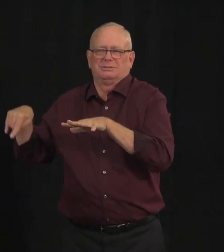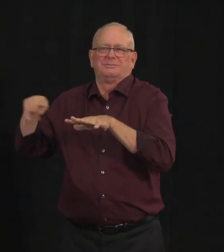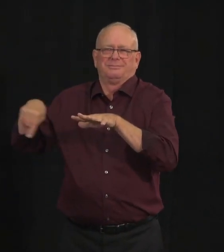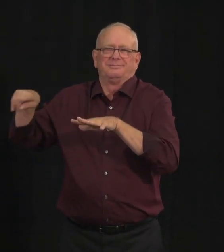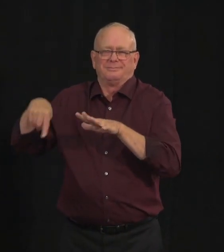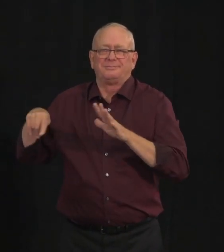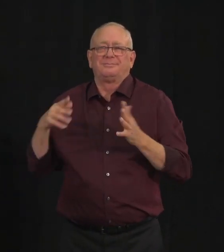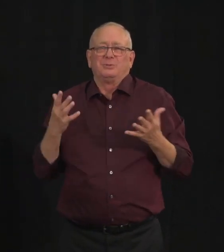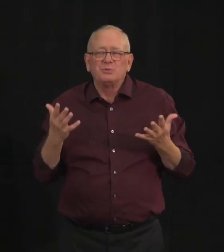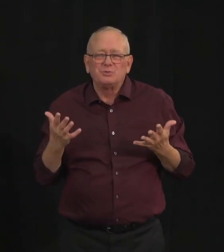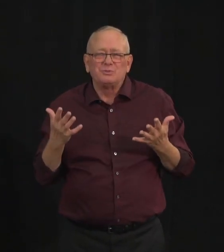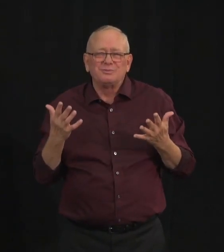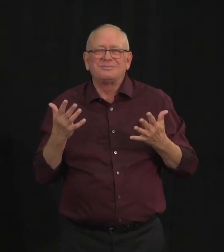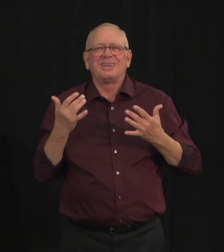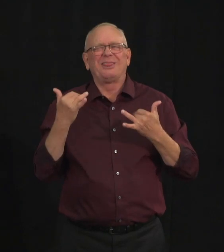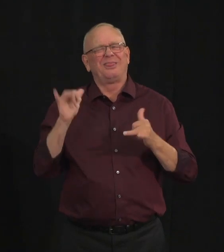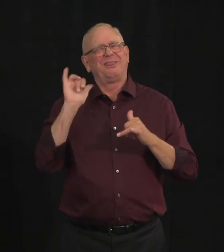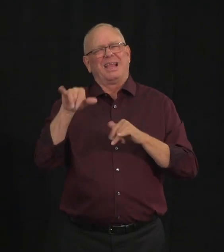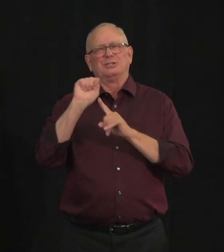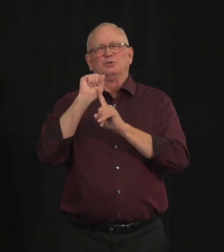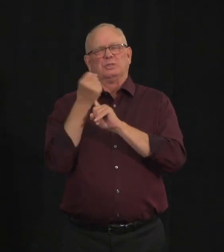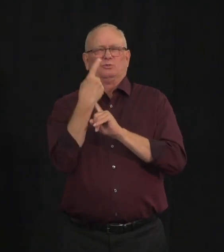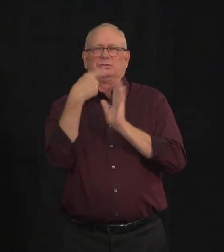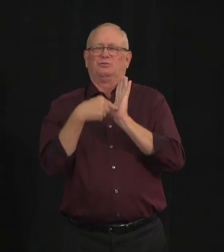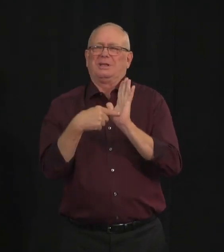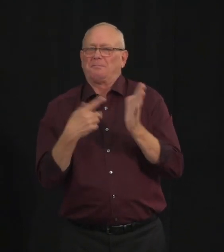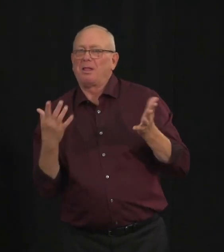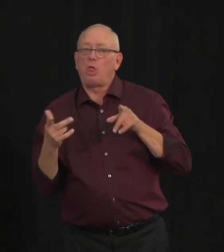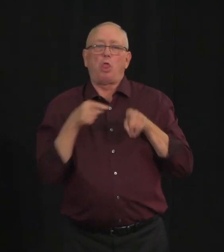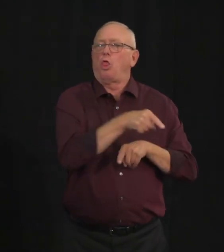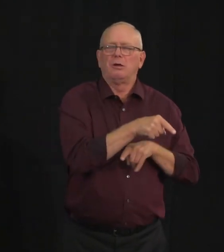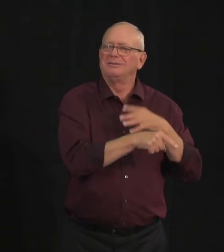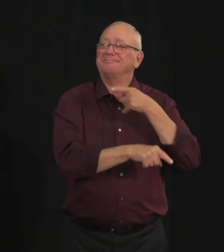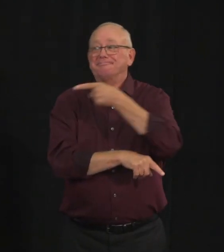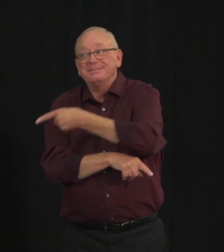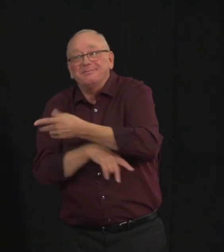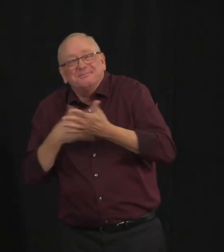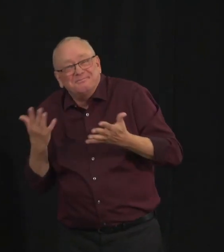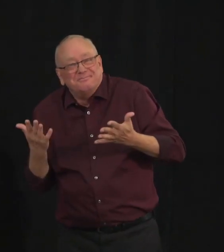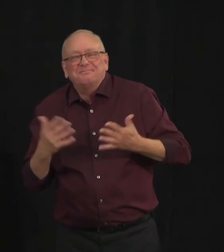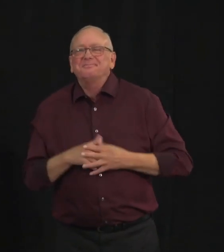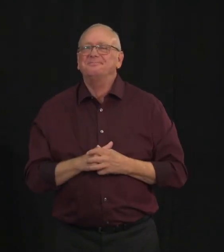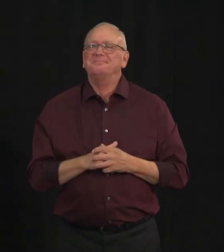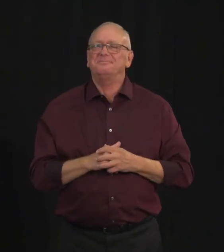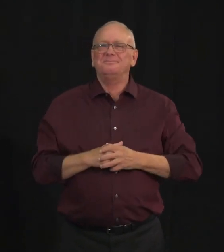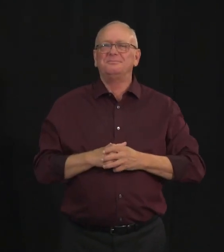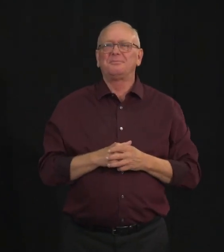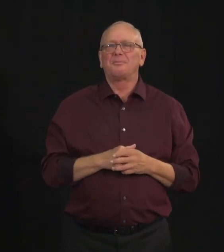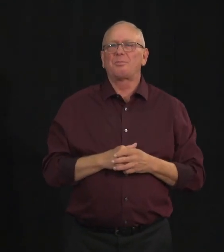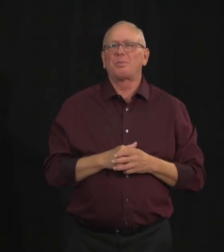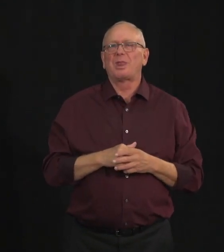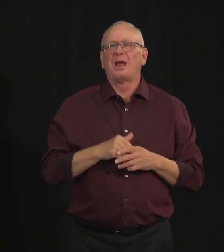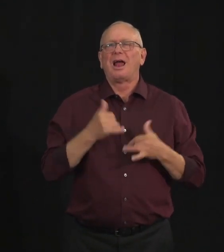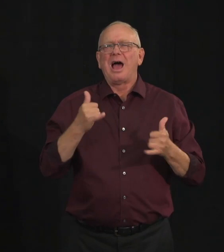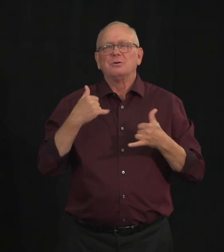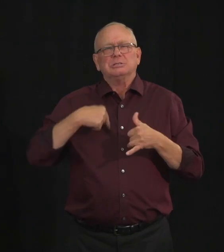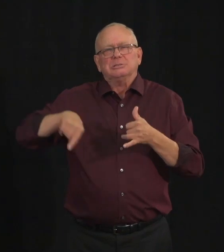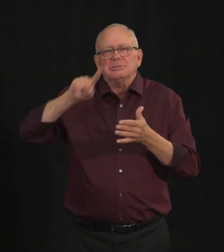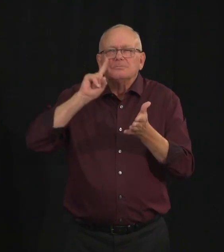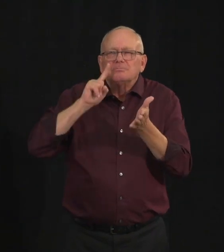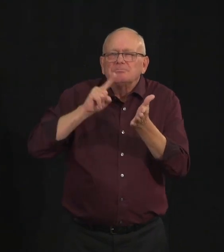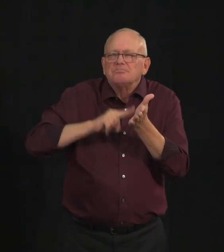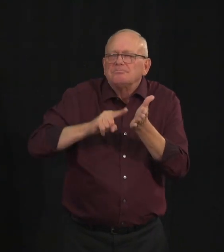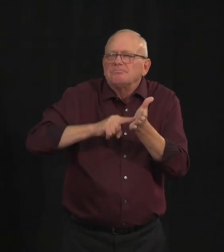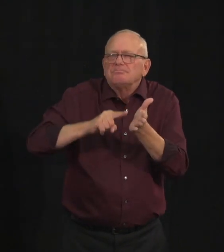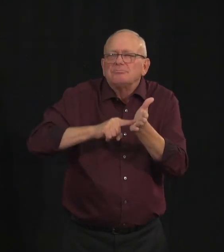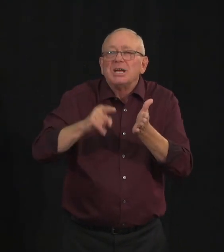environment is unsafe and should be closed. Conversely, in an investigation of a small number of cases in a